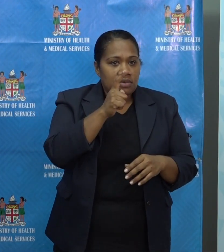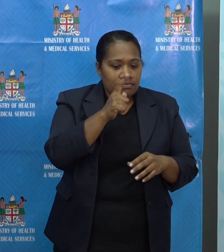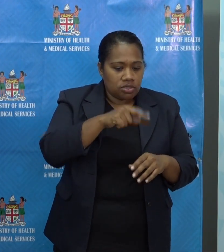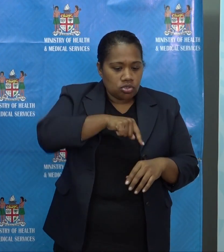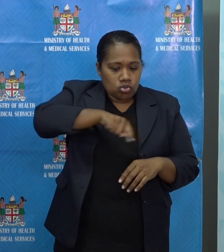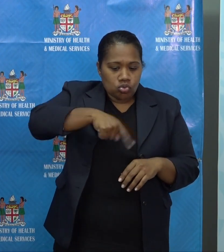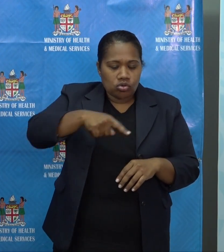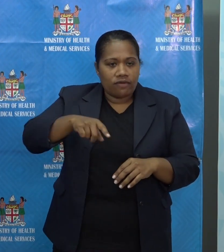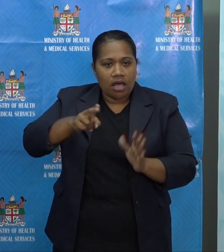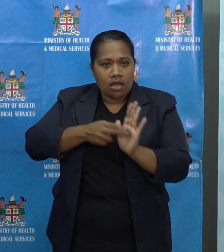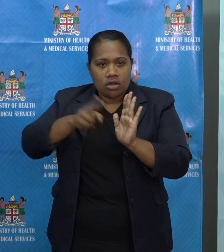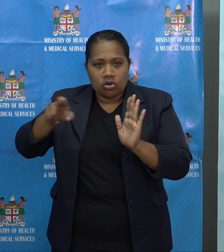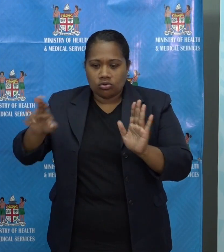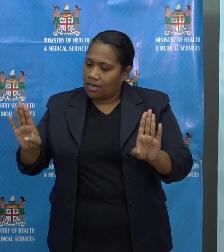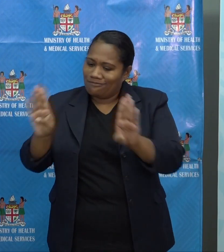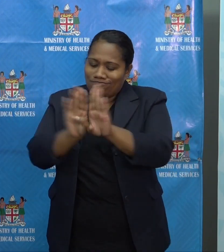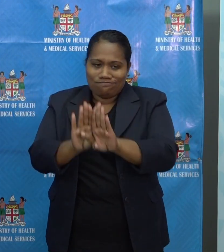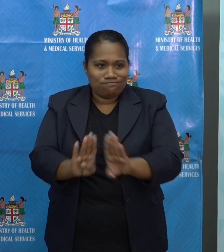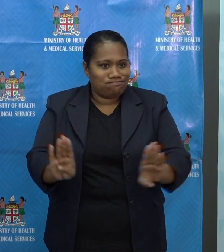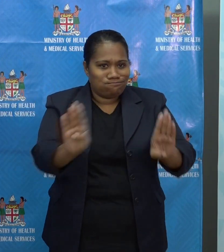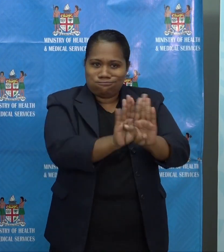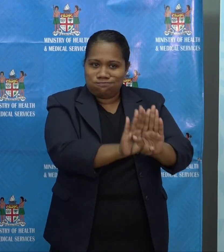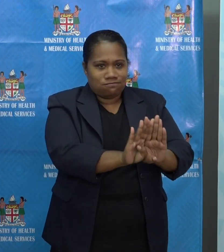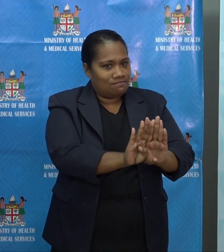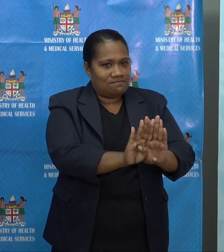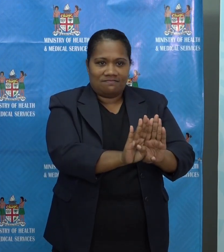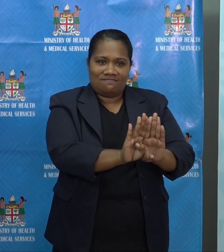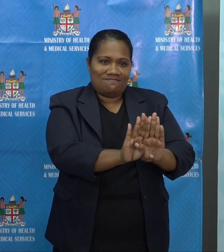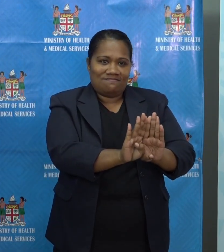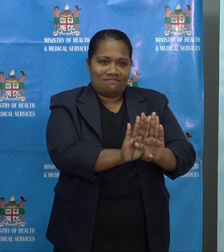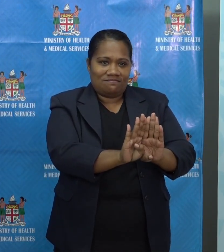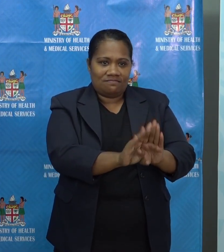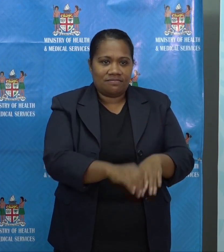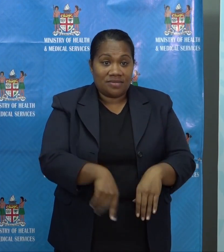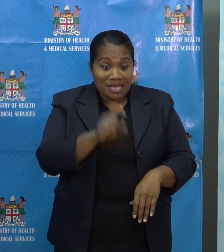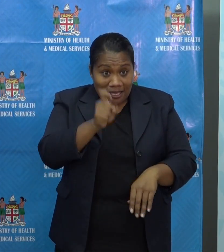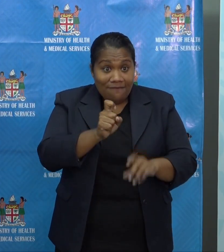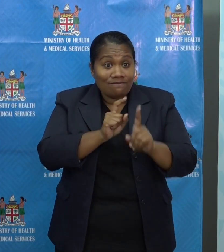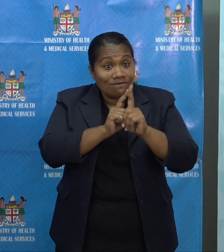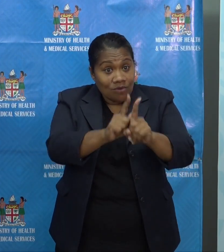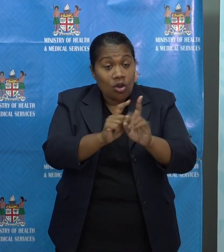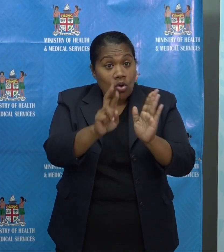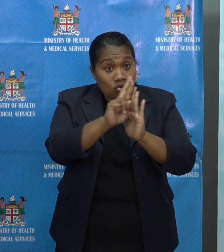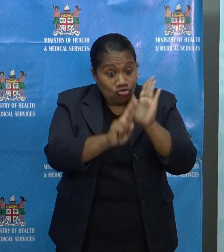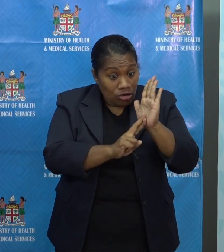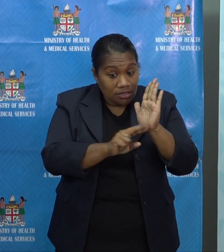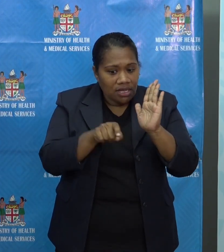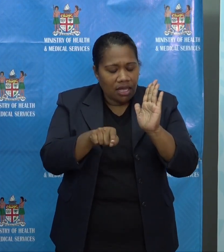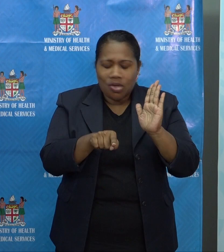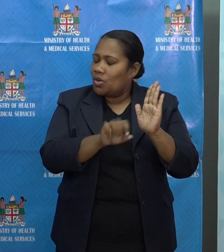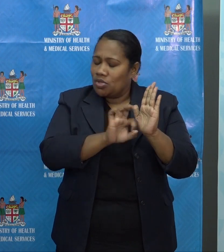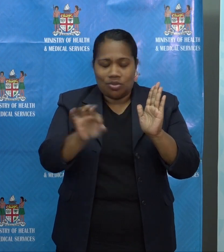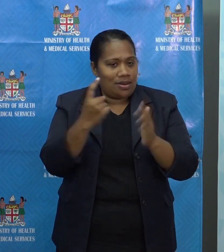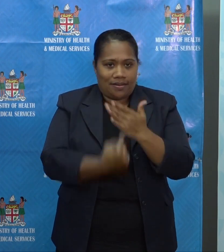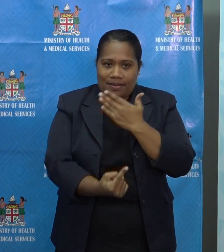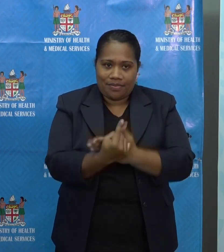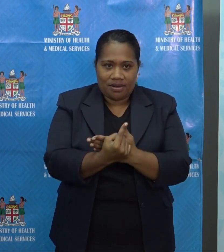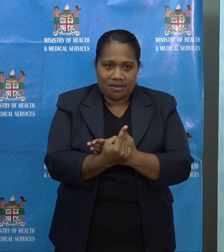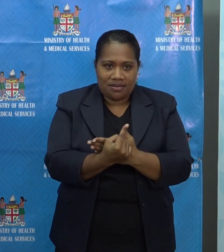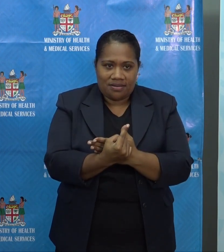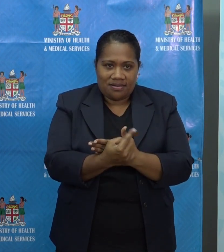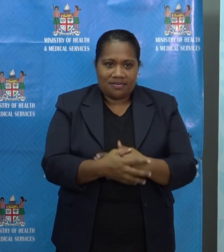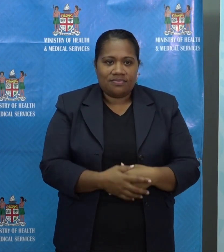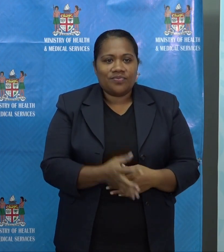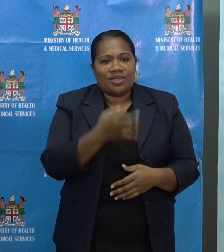If we follow the rules, that won't need to happen. So I'm asking that we don't treat this virus